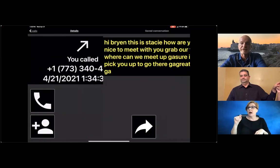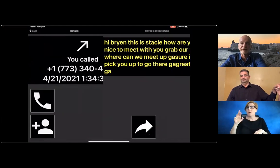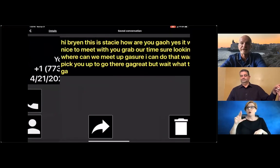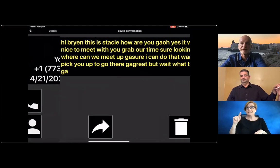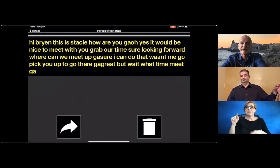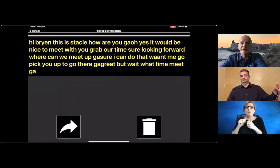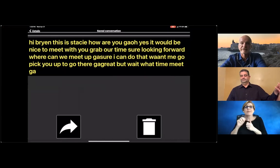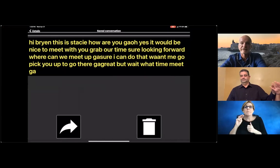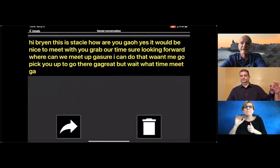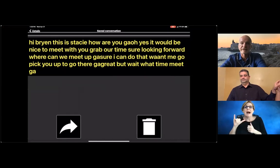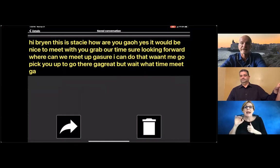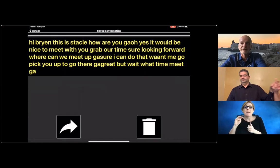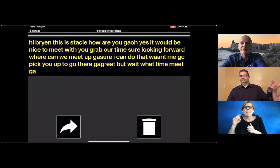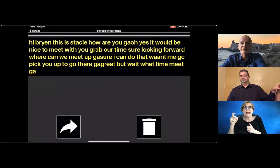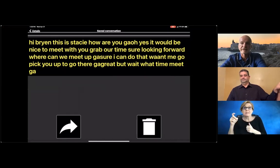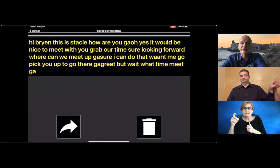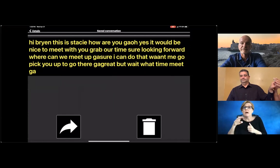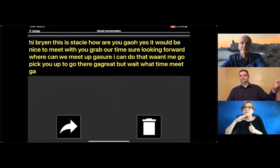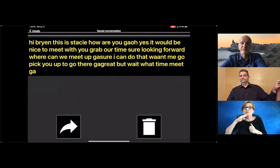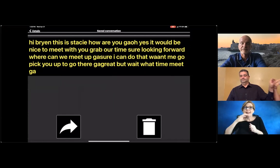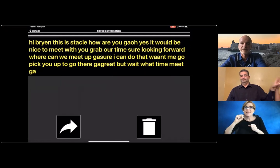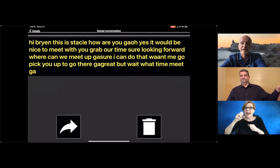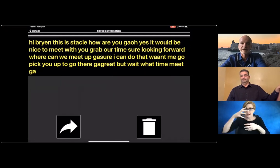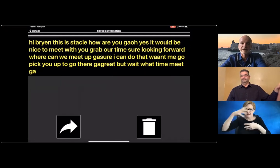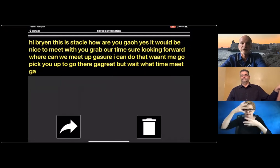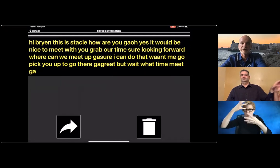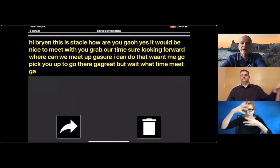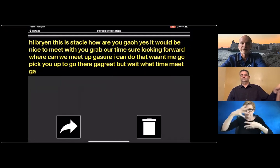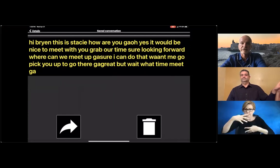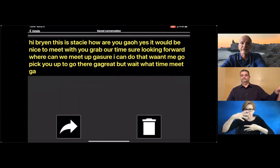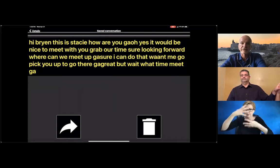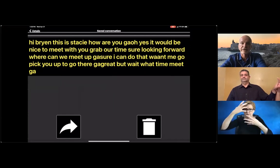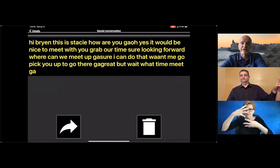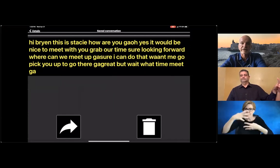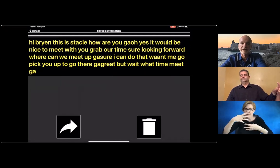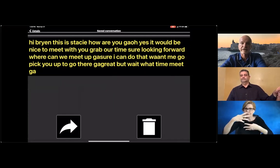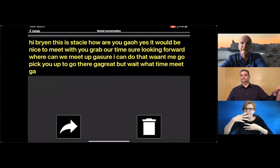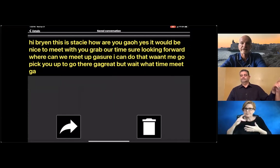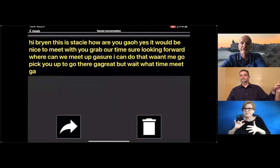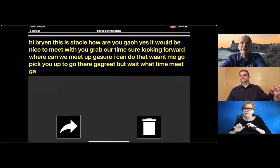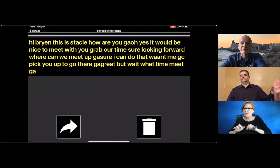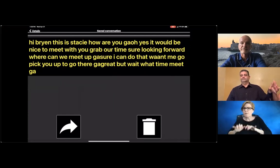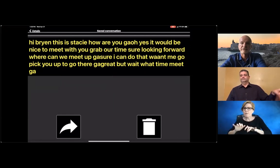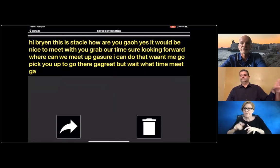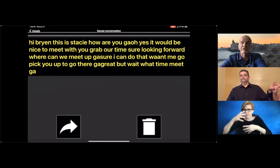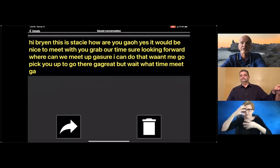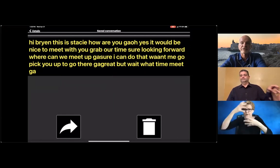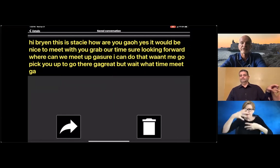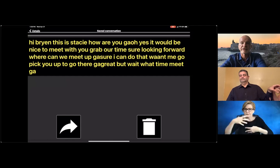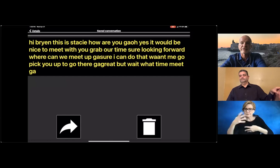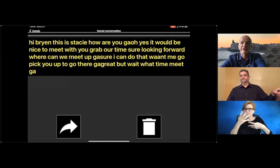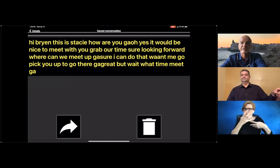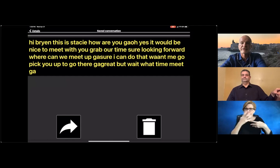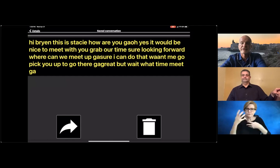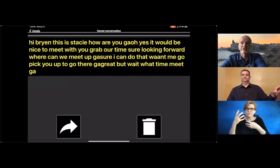easily in the keyboard and now he's checking a conversation